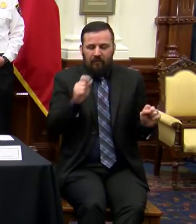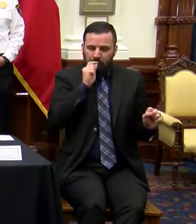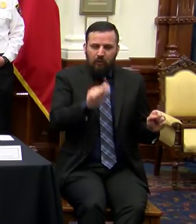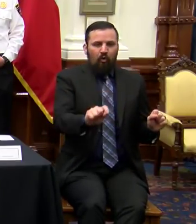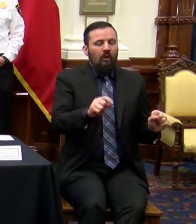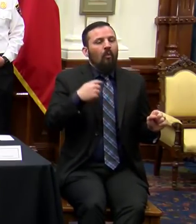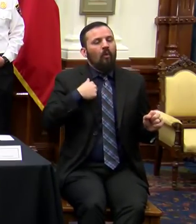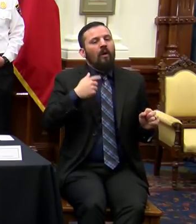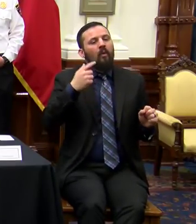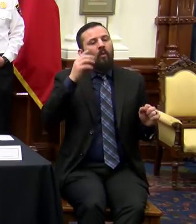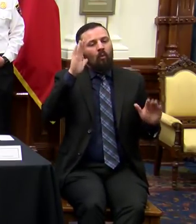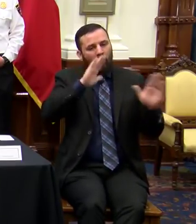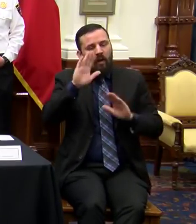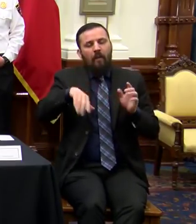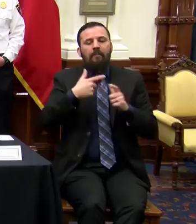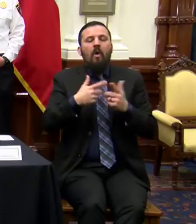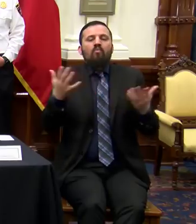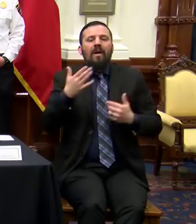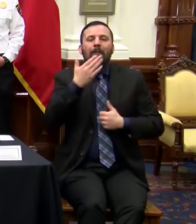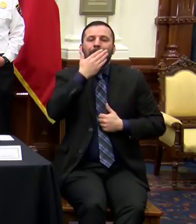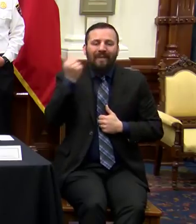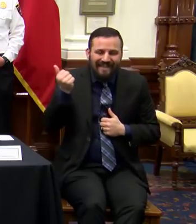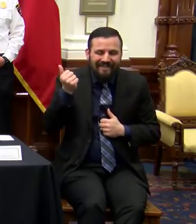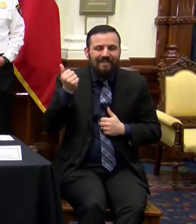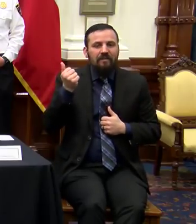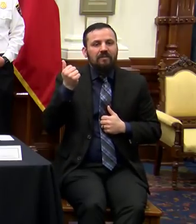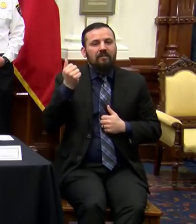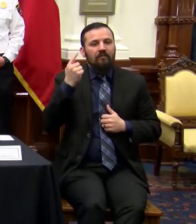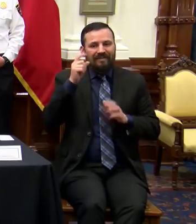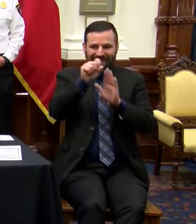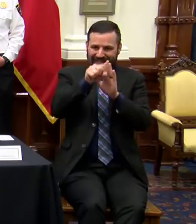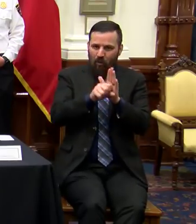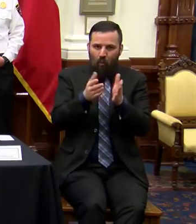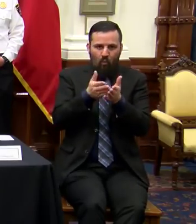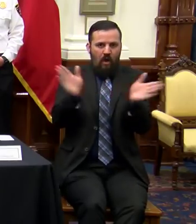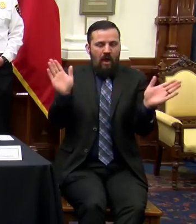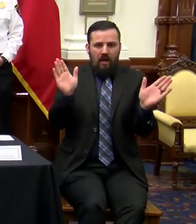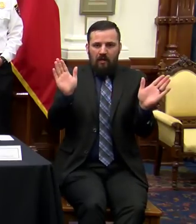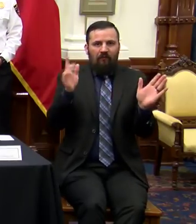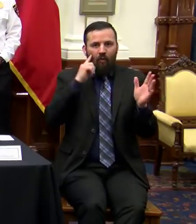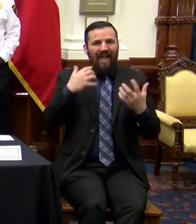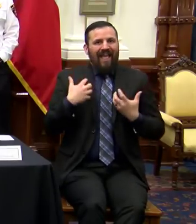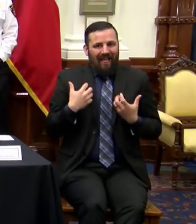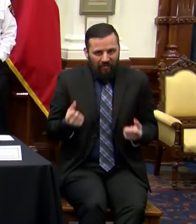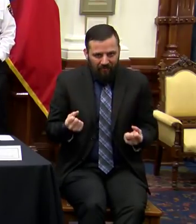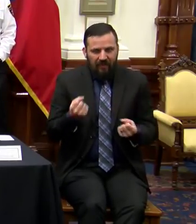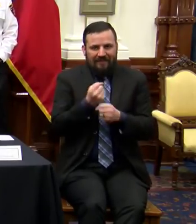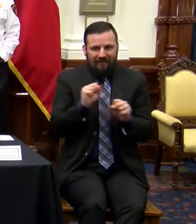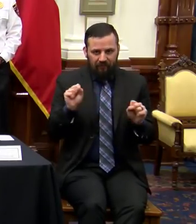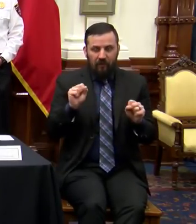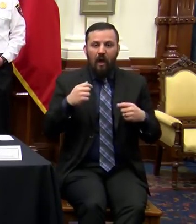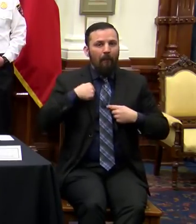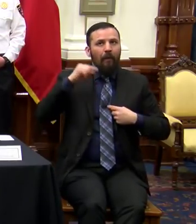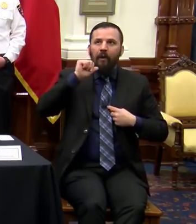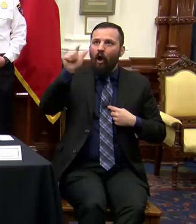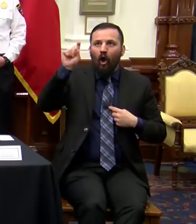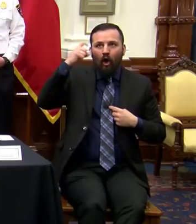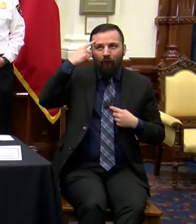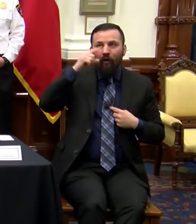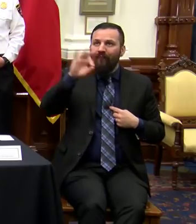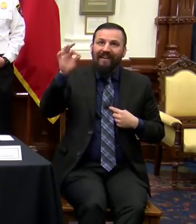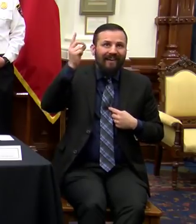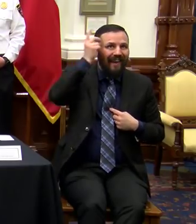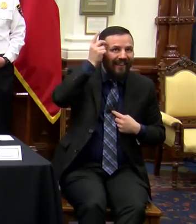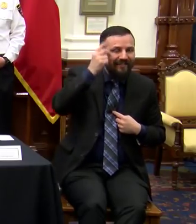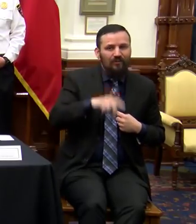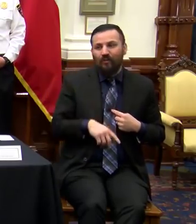at what is in the best interest statewide for public health and safety. I understand this, and that is I'm governor not of Dallas. I'm governor